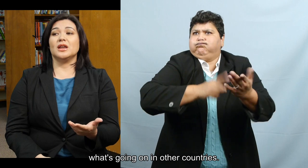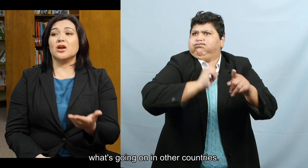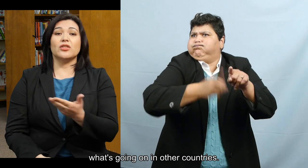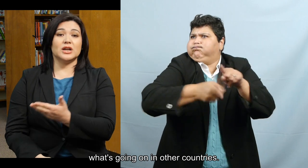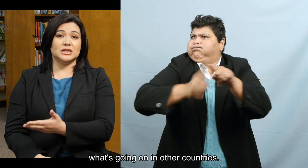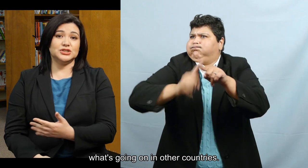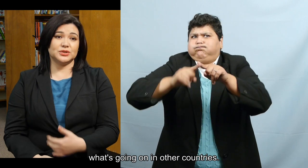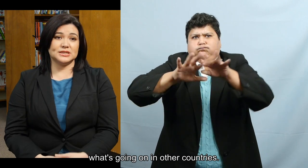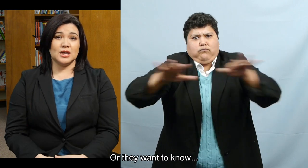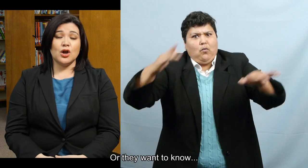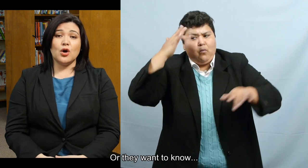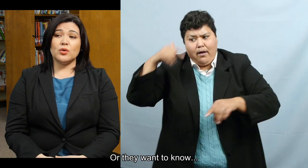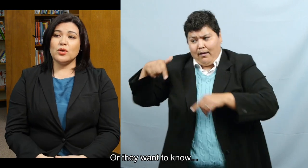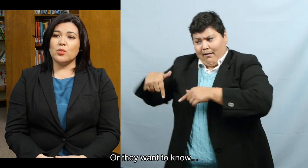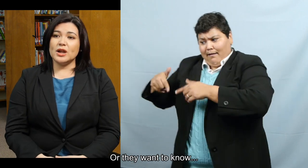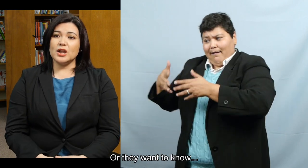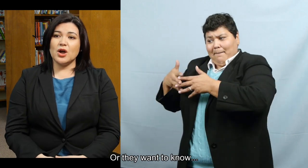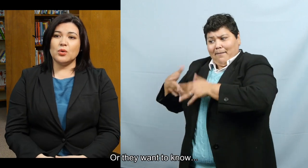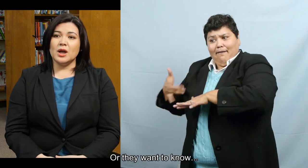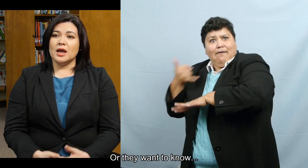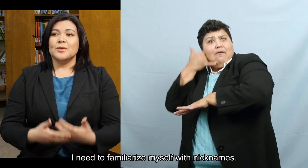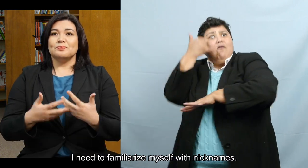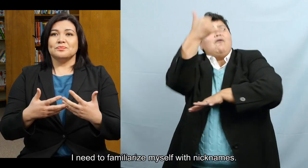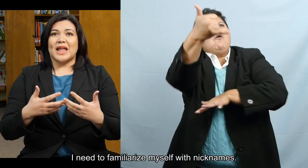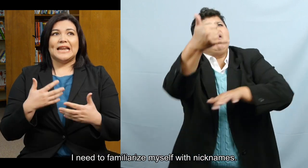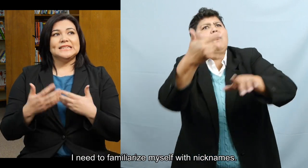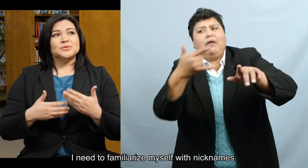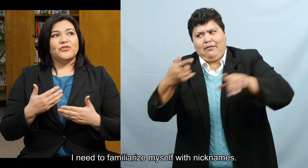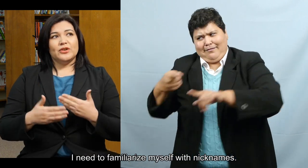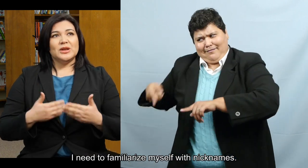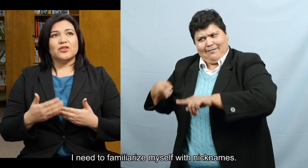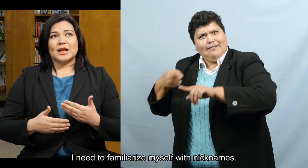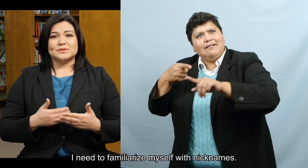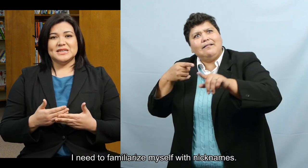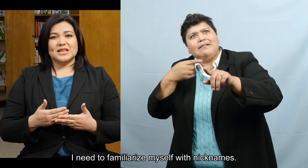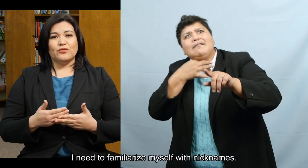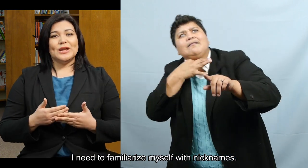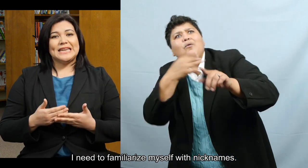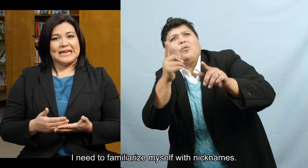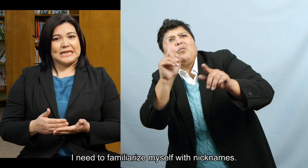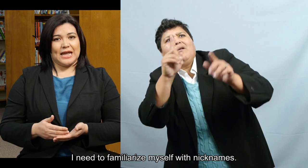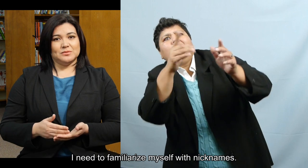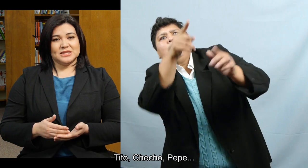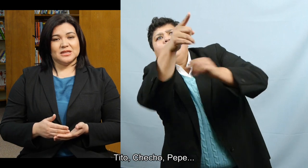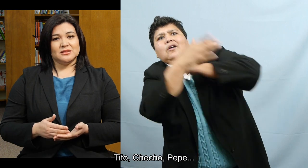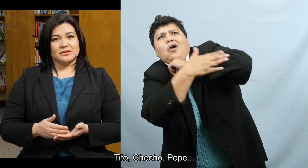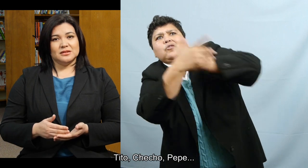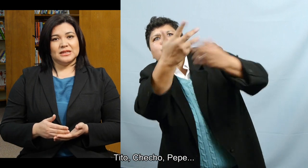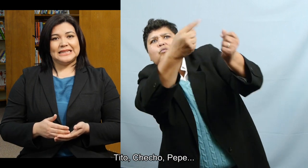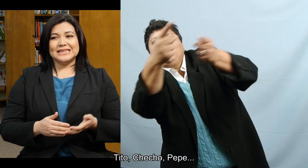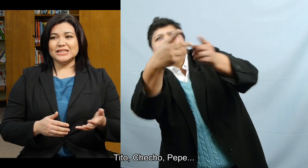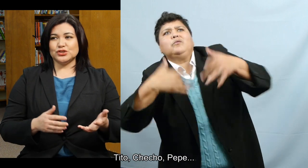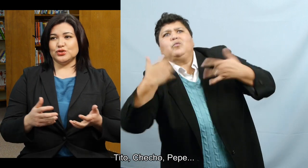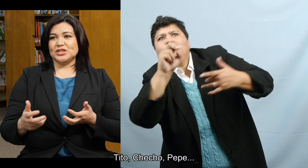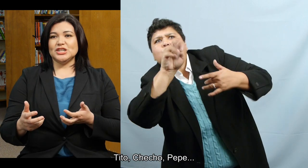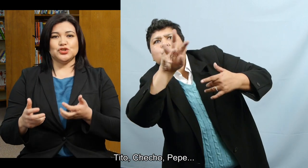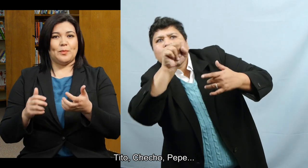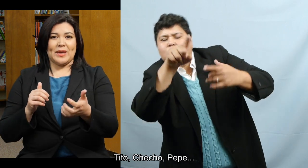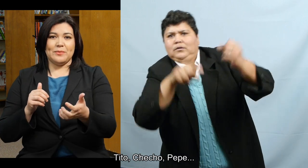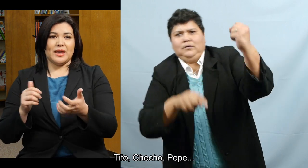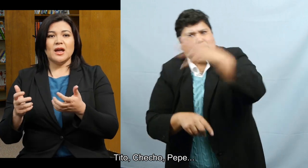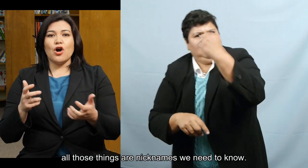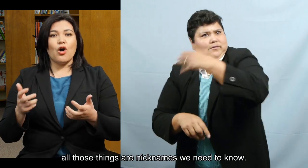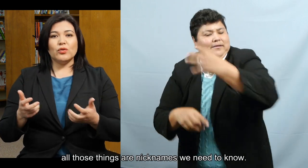what's going on in other countries. Or they want to know. I need to familiarize myself with nicknames. Tito.